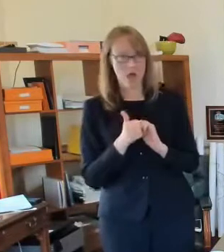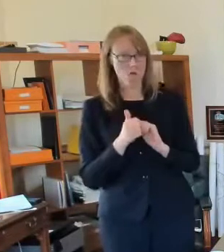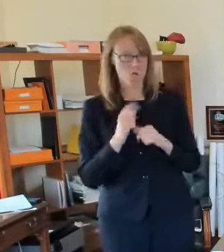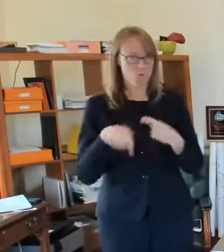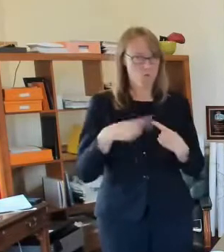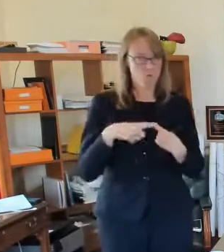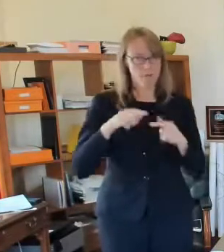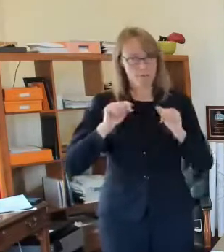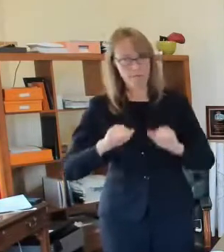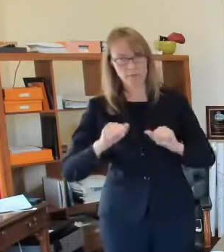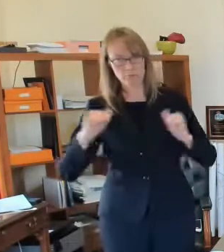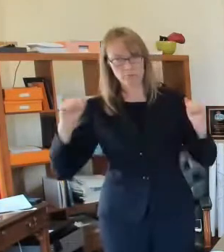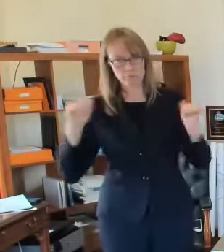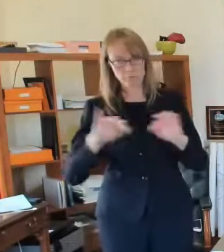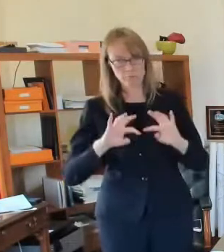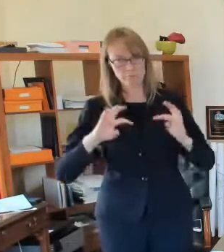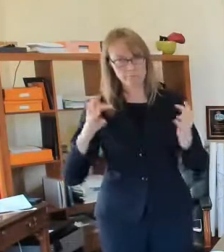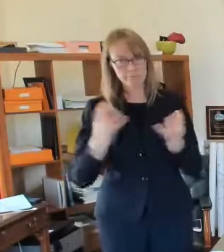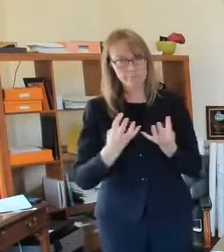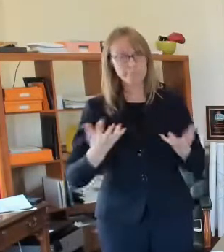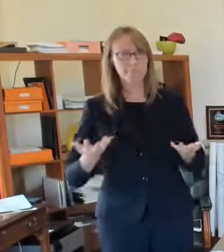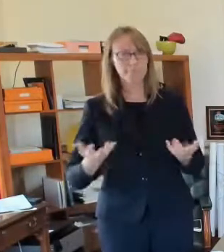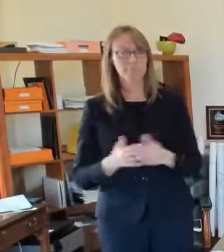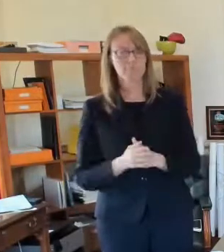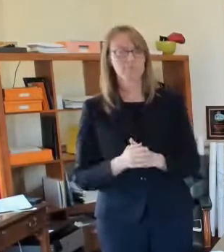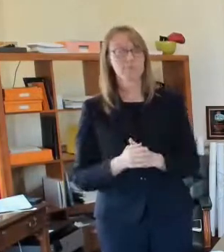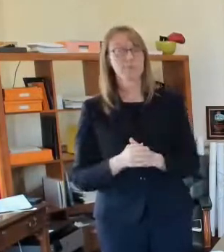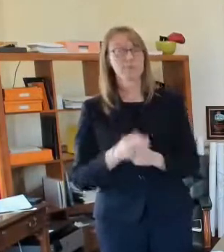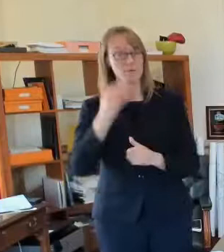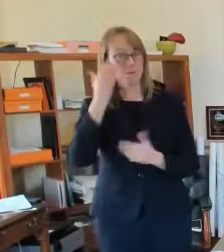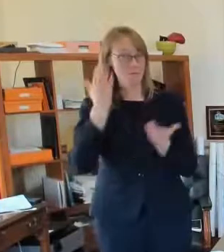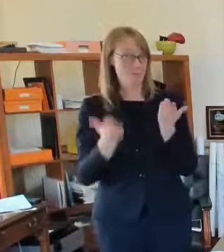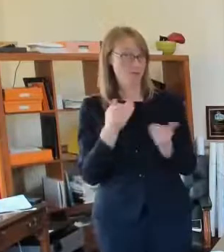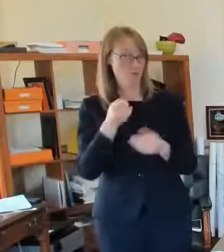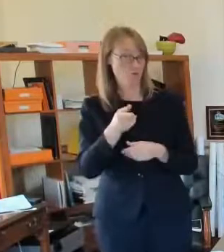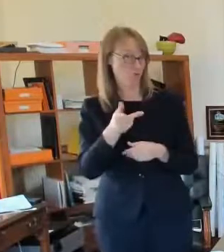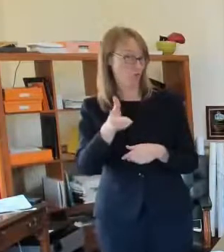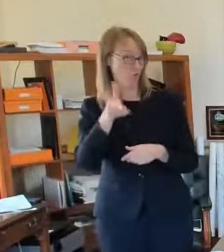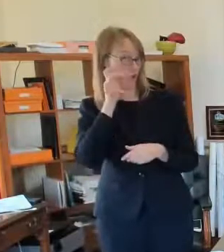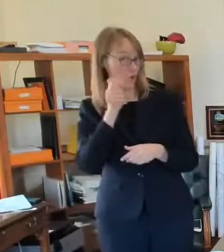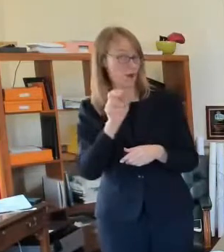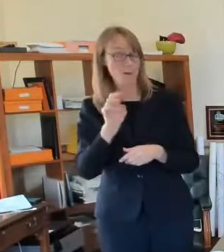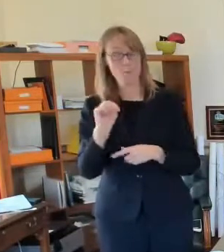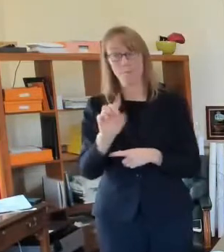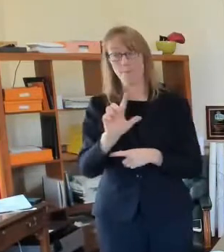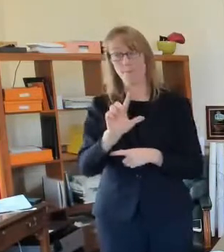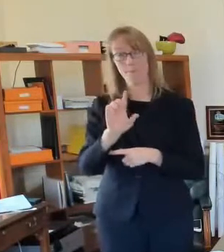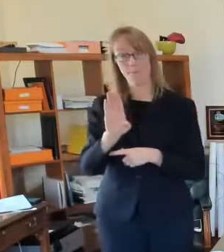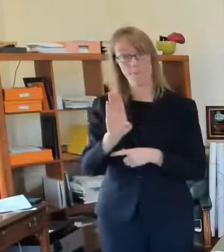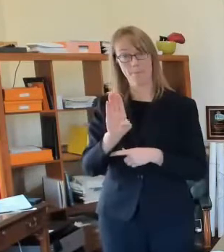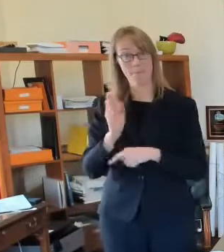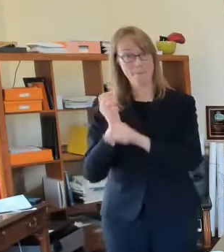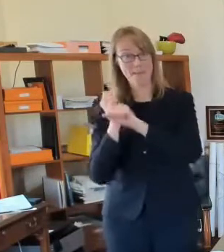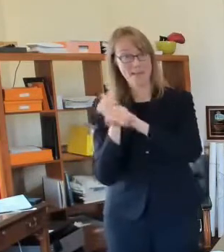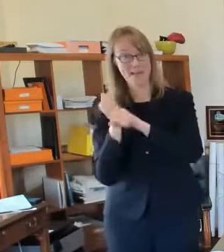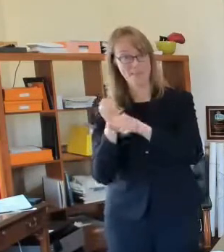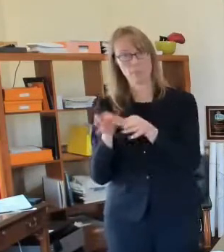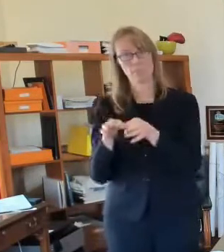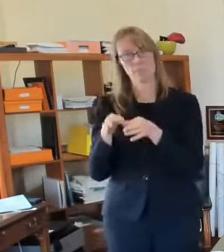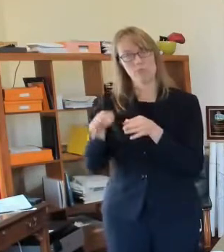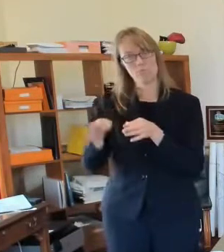start uh the muni announced this week that they're delaying their start they normally start around